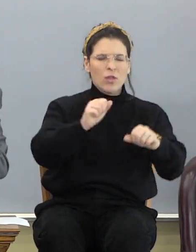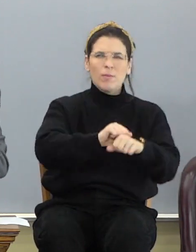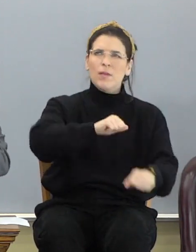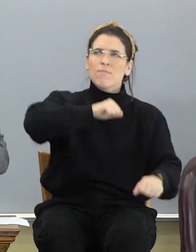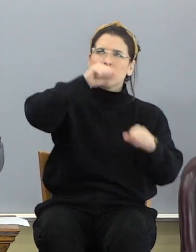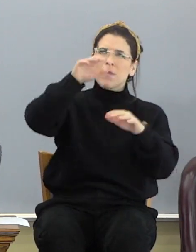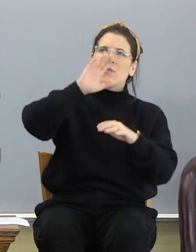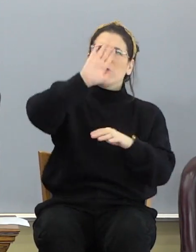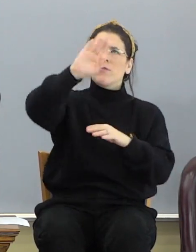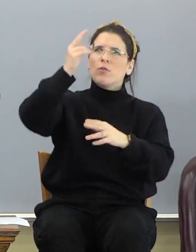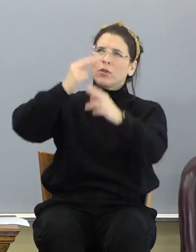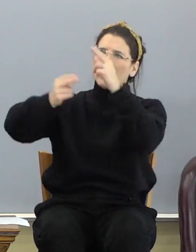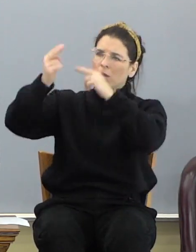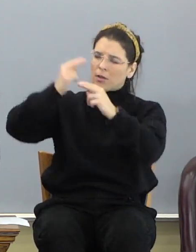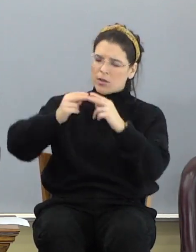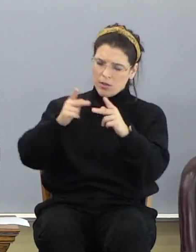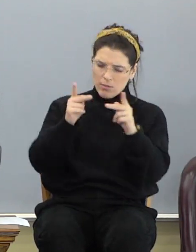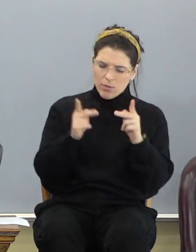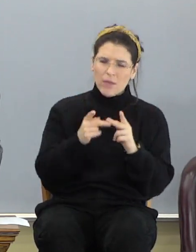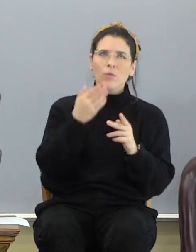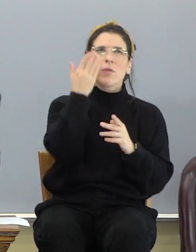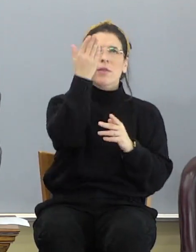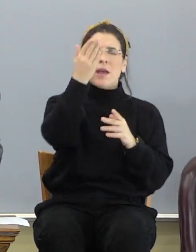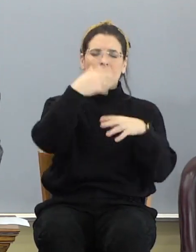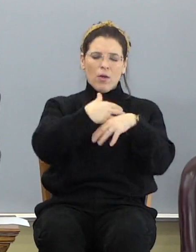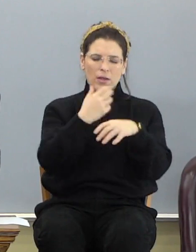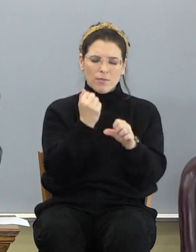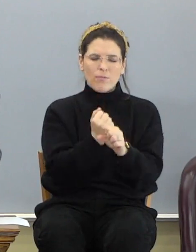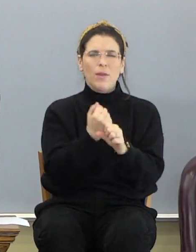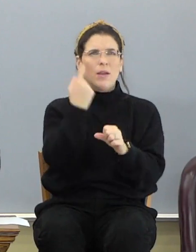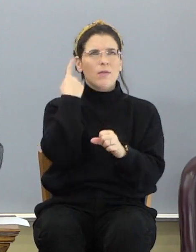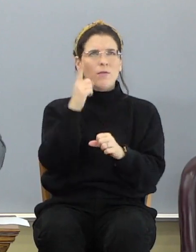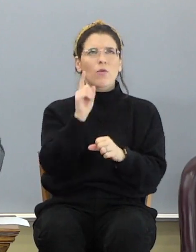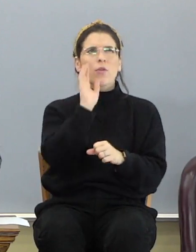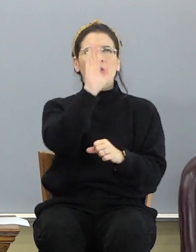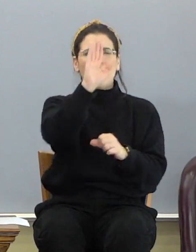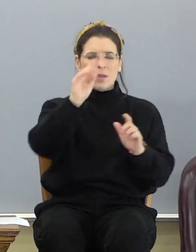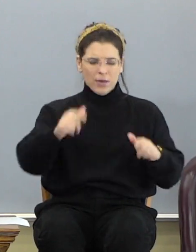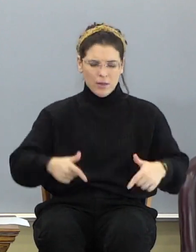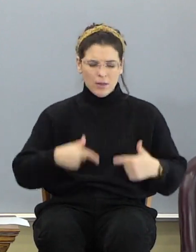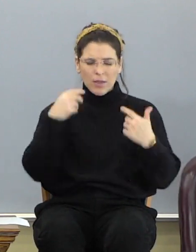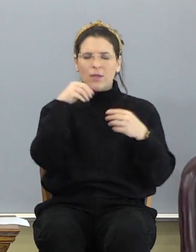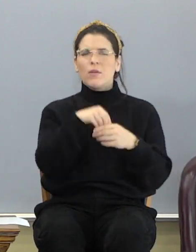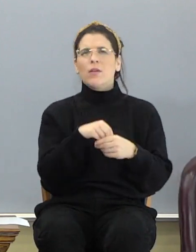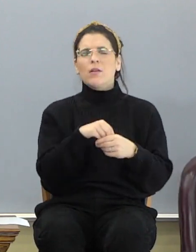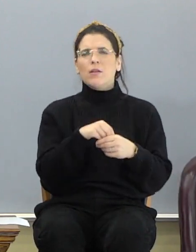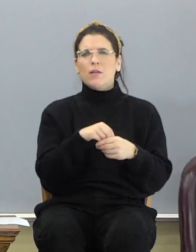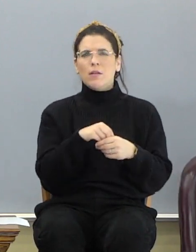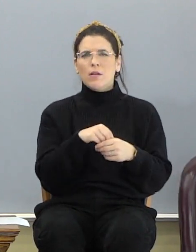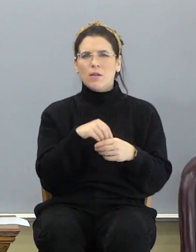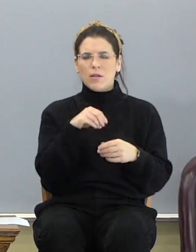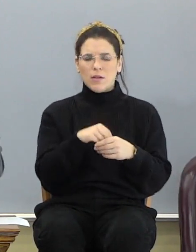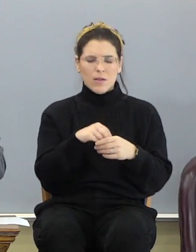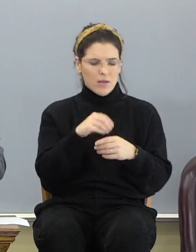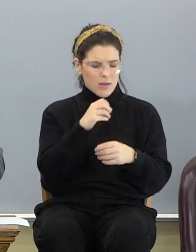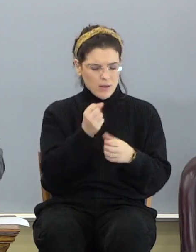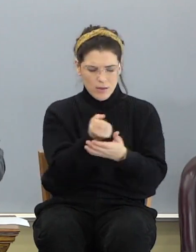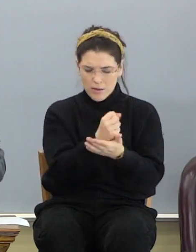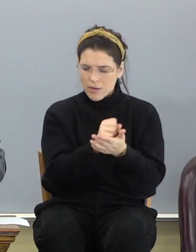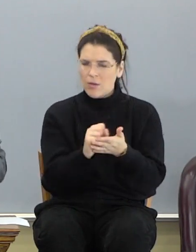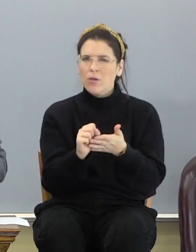inheritance, in the place, O Lord, which thou hast made for thee to dwell in, in the sanctuary,